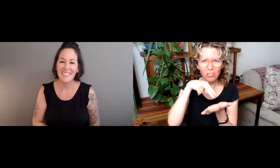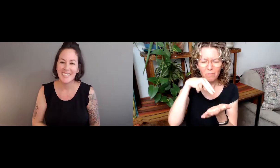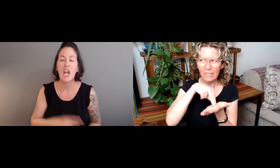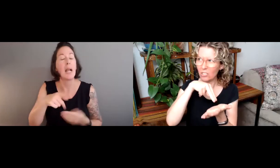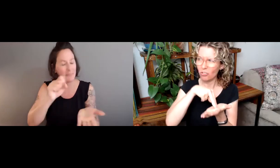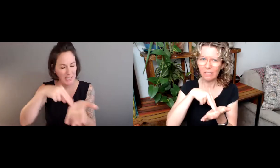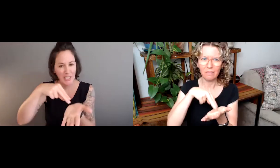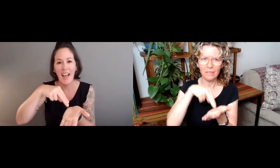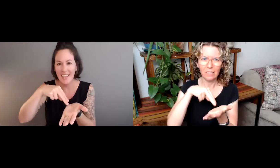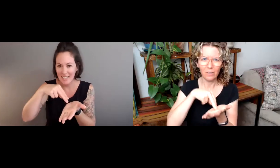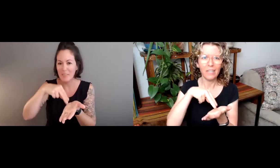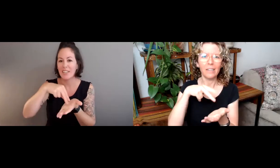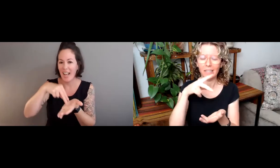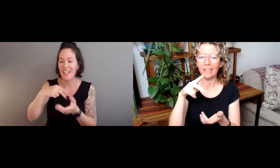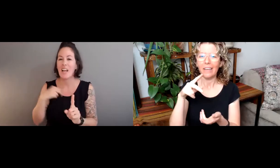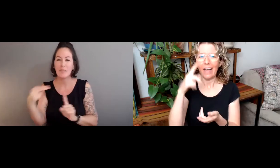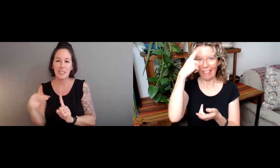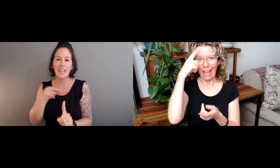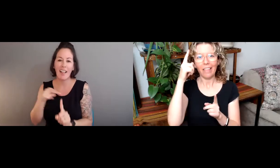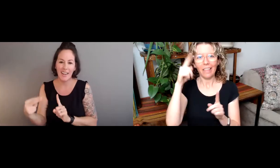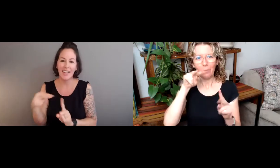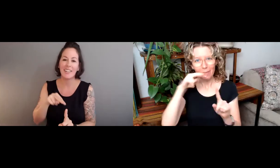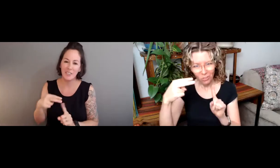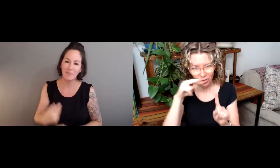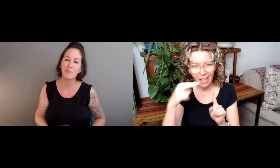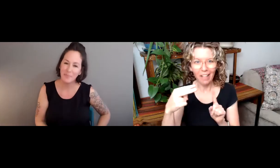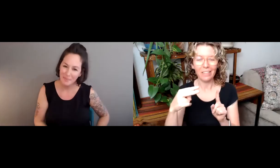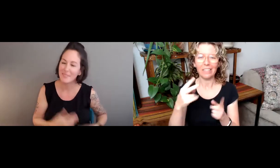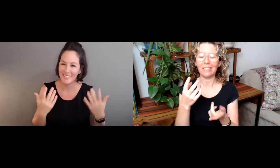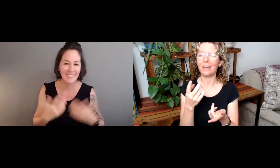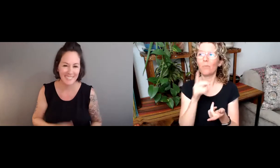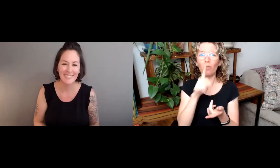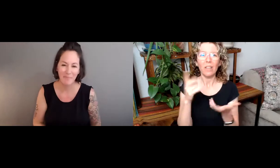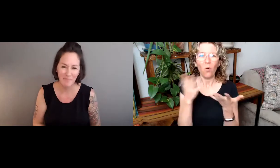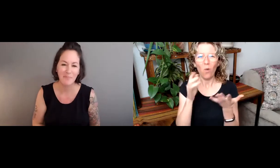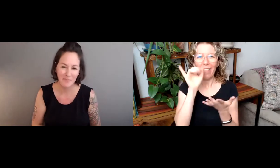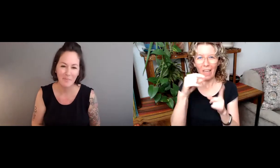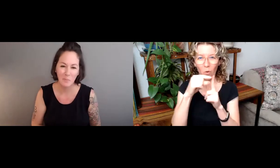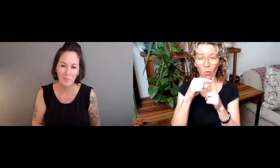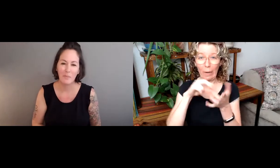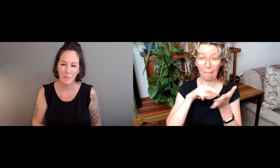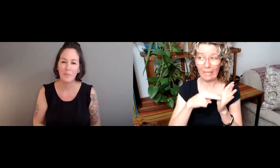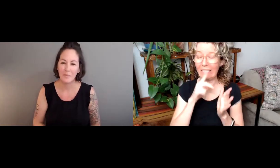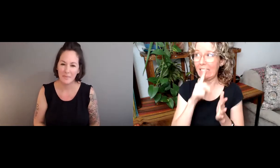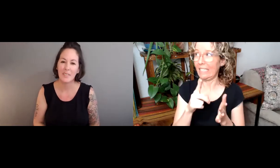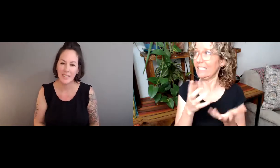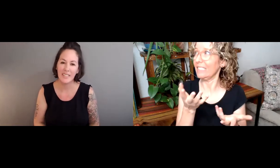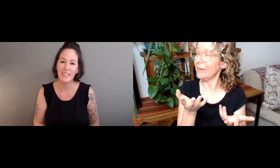international sign used like stand as well as perspective.